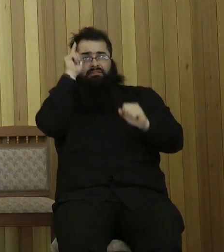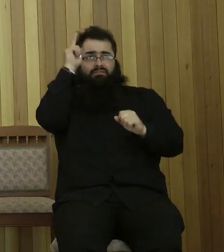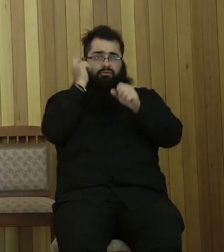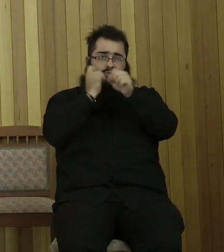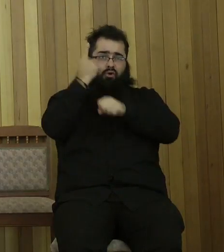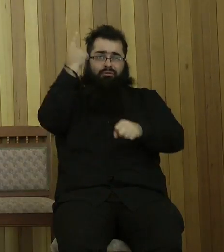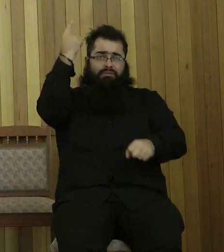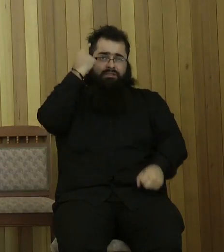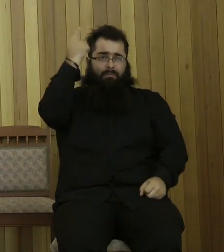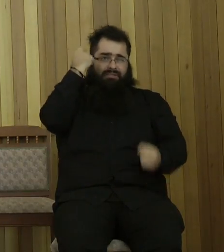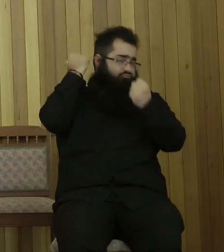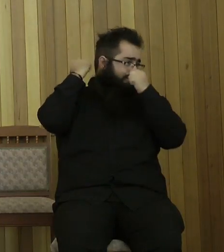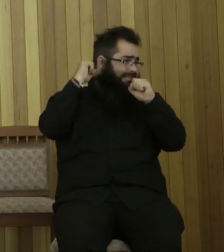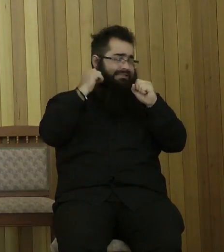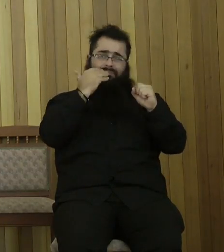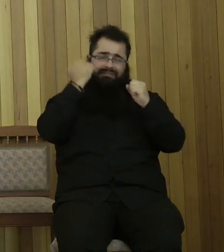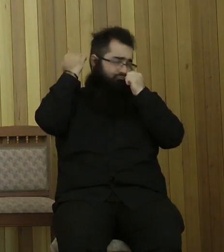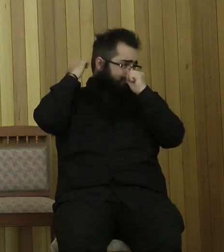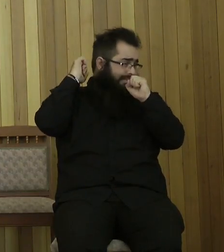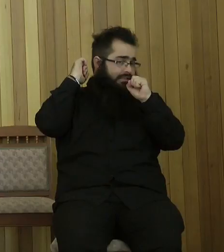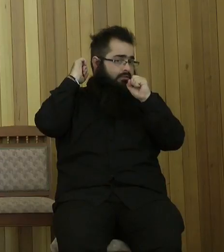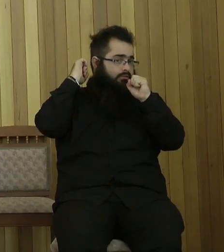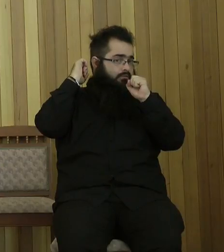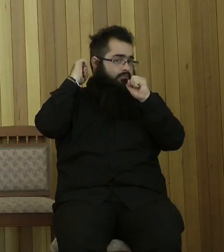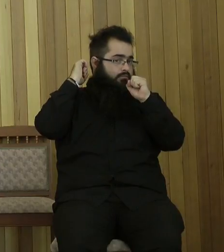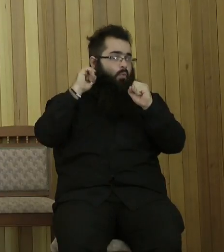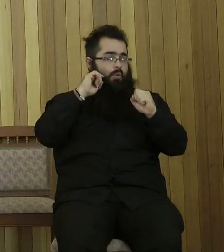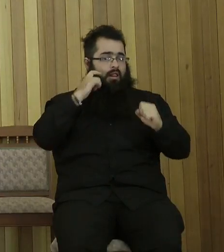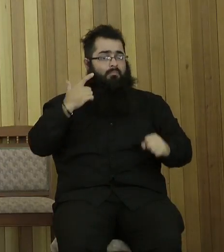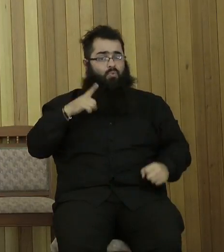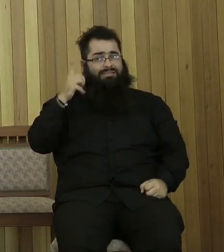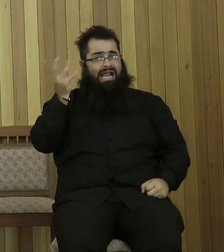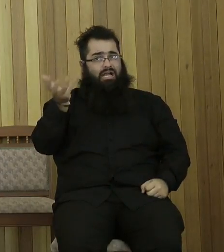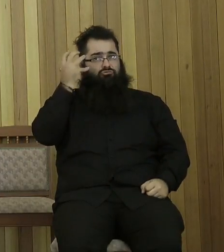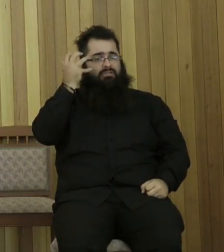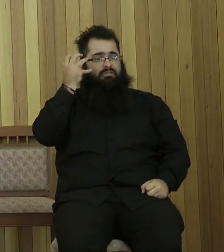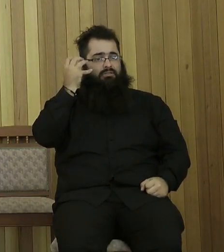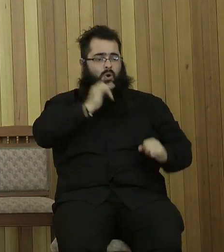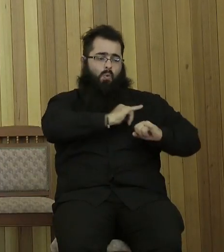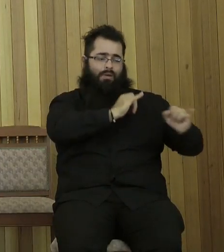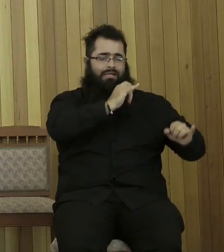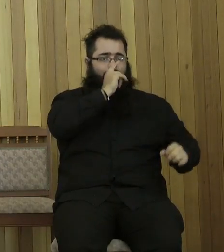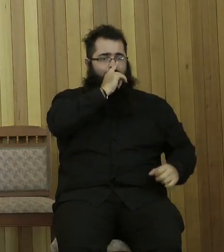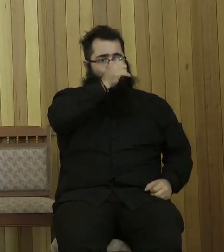the throne, and from the wrath of the Lamb. You know, it is with a longing heart